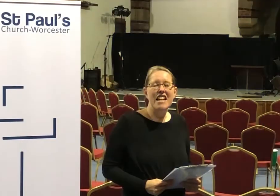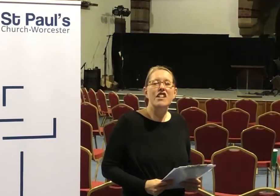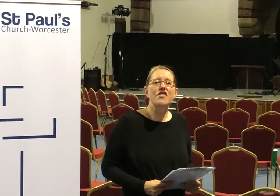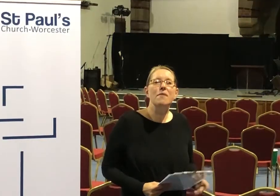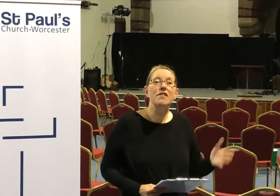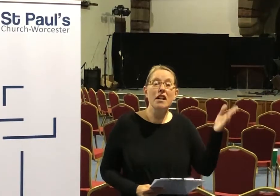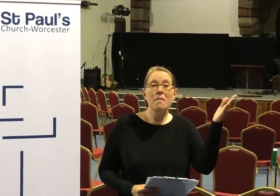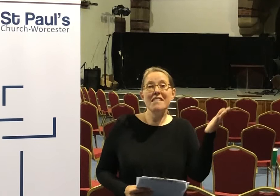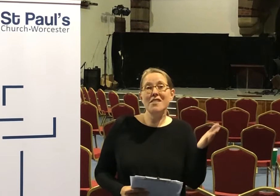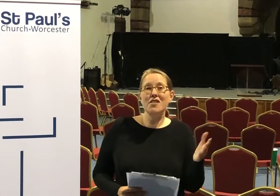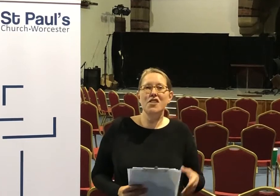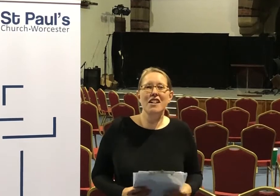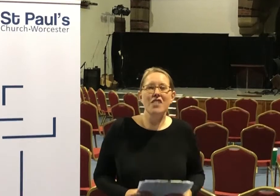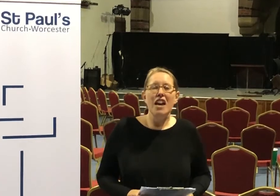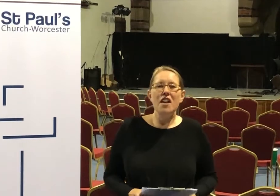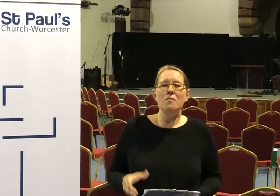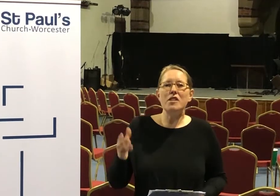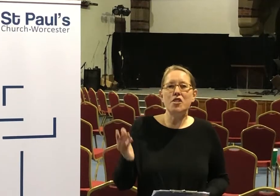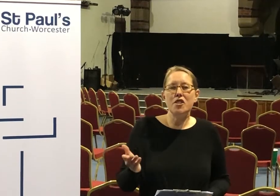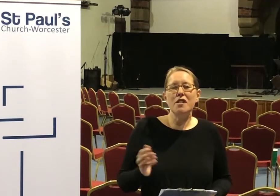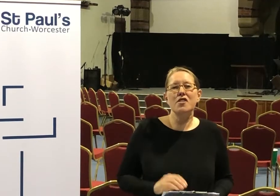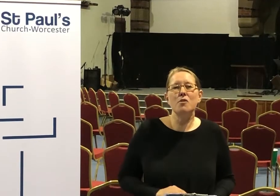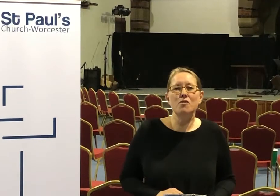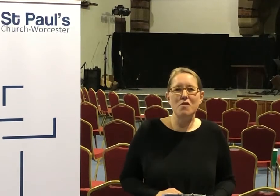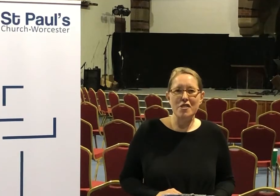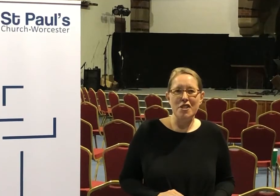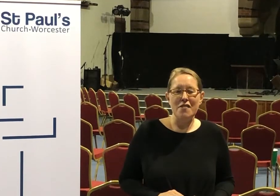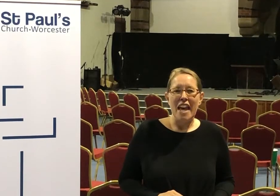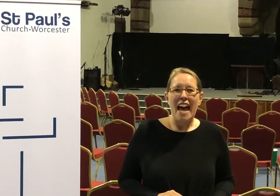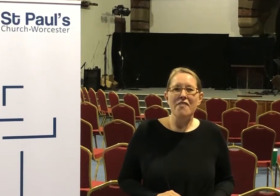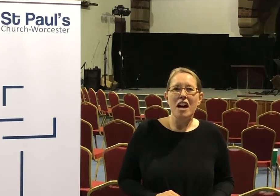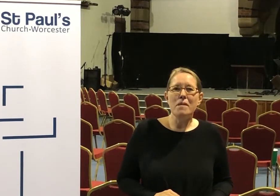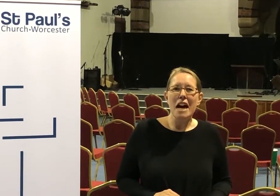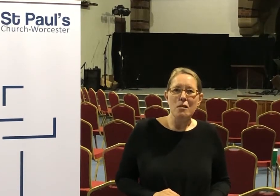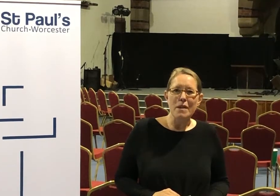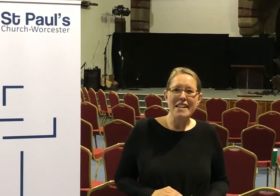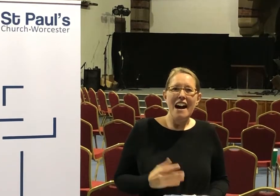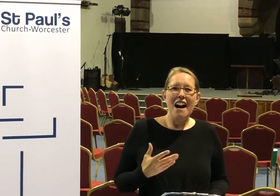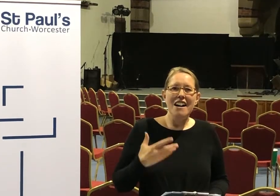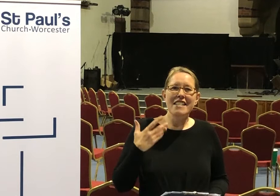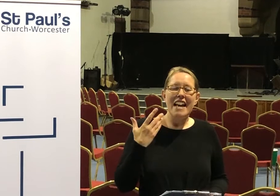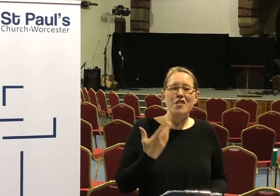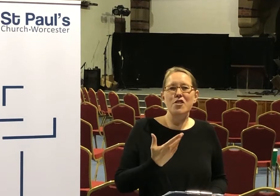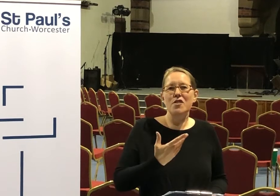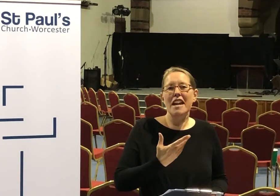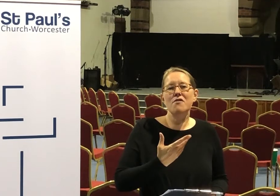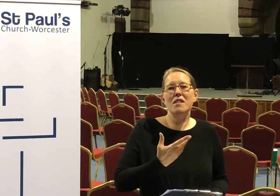So when you come into the church there will be stewards who will greet you and they'll be helping us ensure that everyone